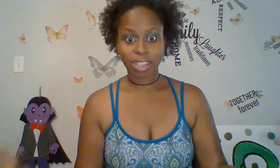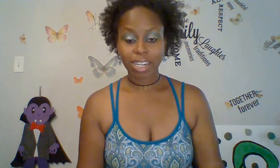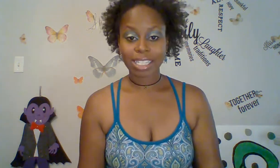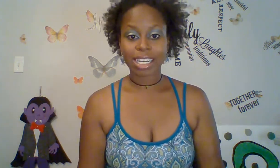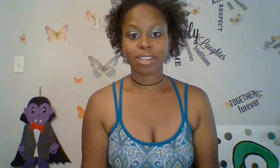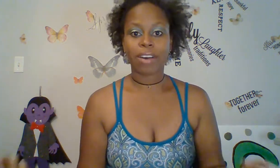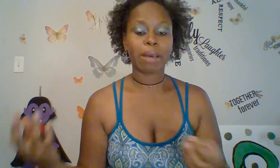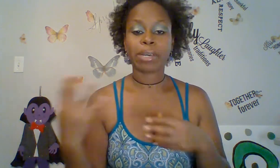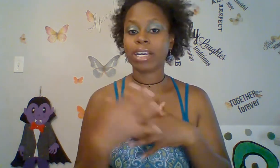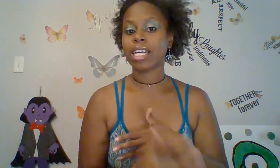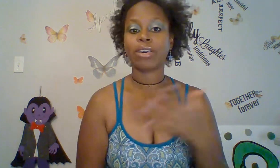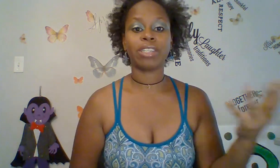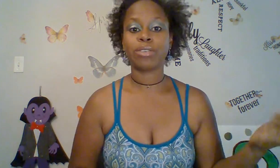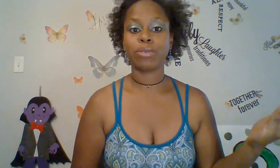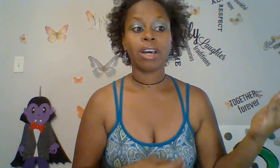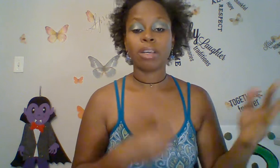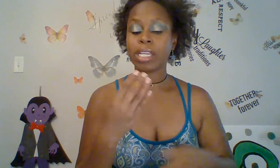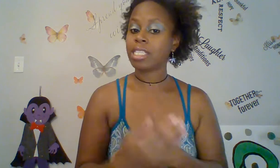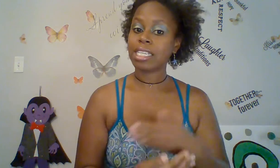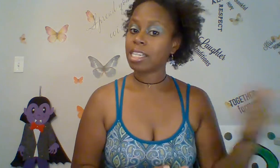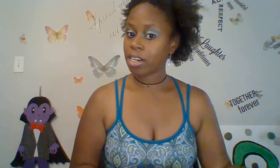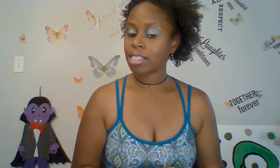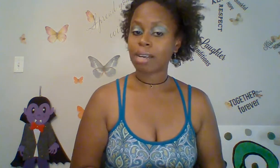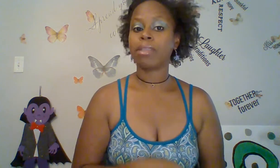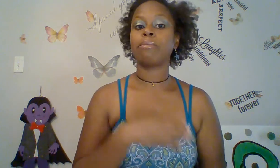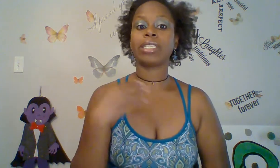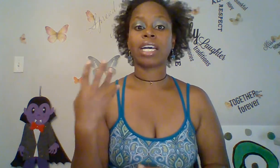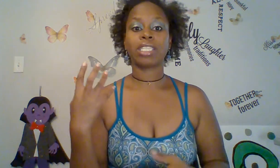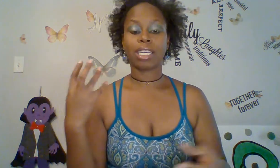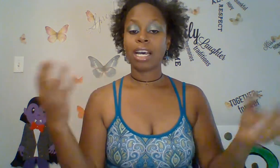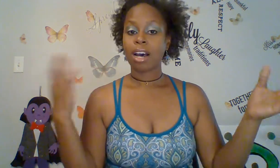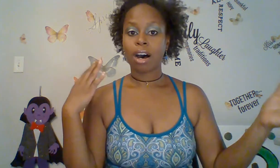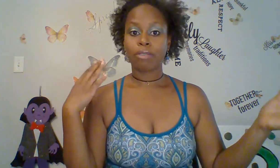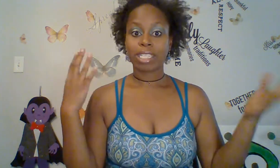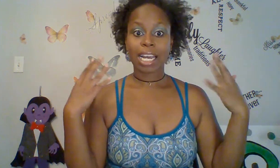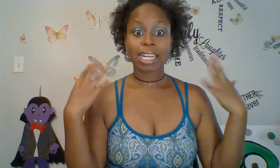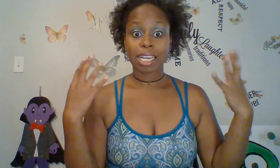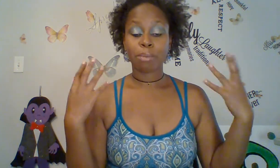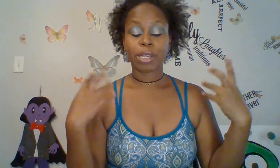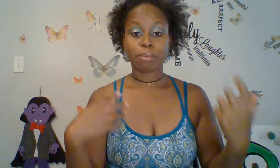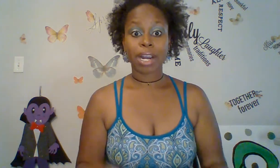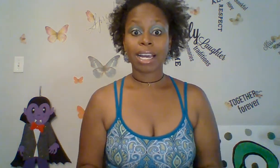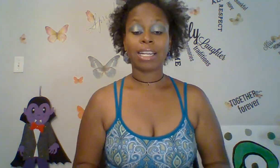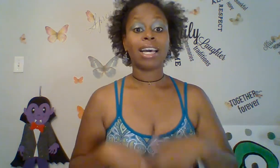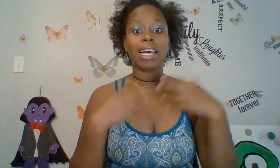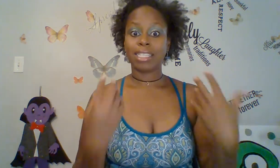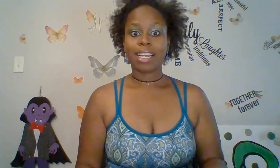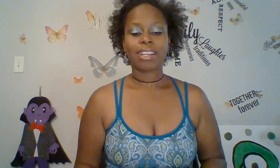learning together, right? Because how can you, I mean, it's easy to learn something, but to actually, uh, retain it and keep it in your brain is another.